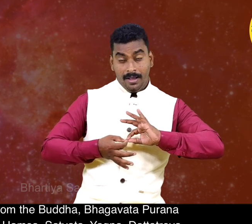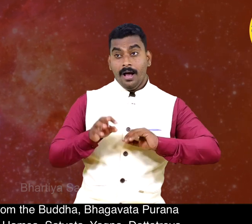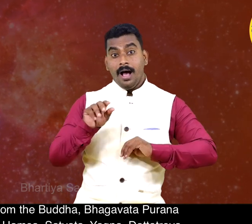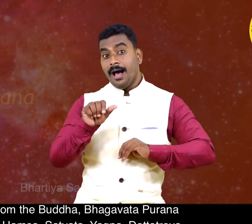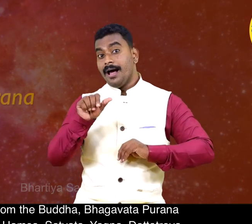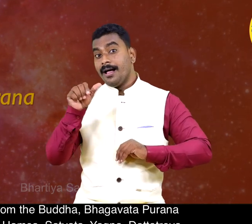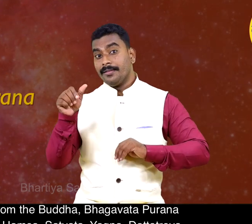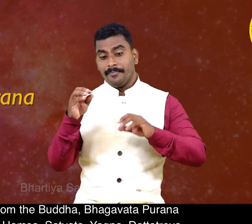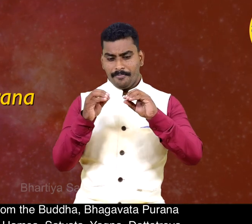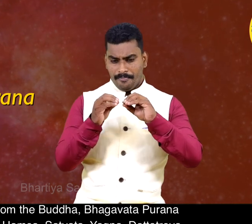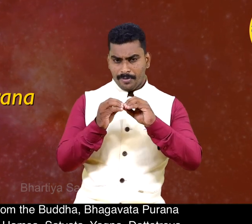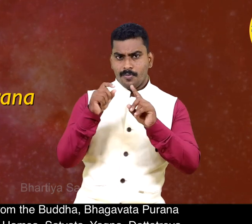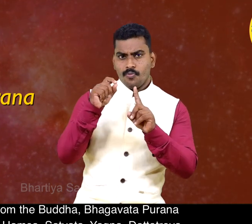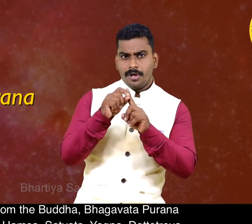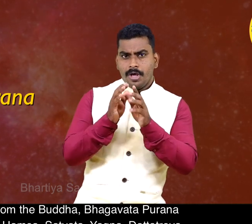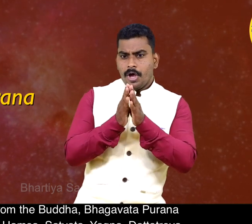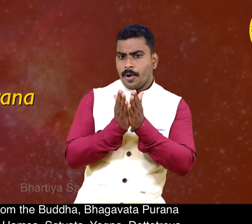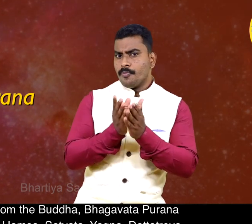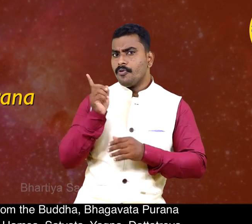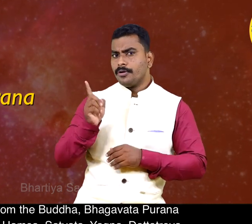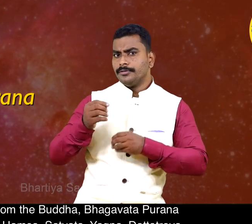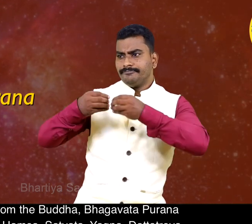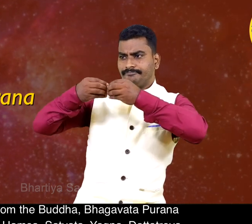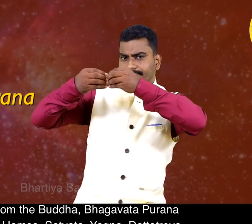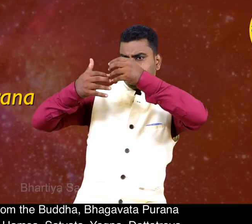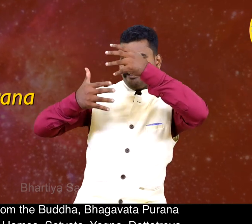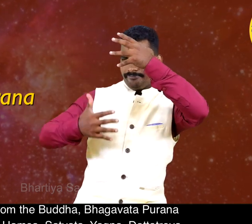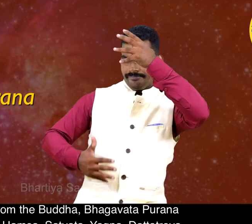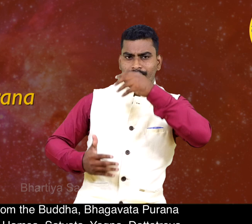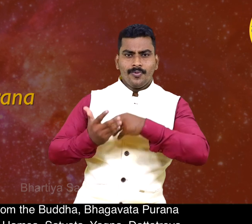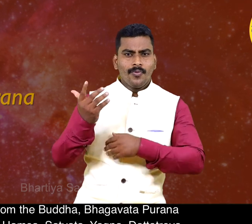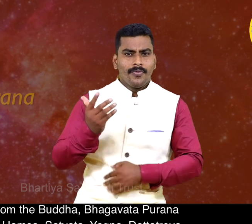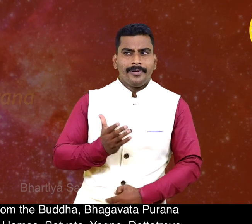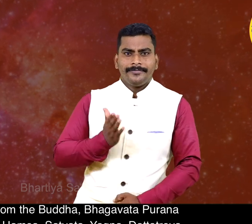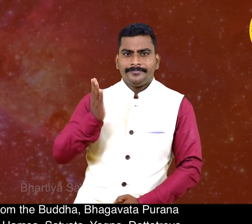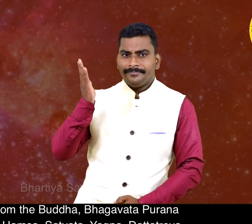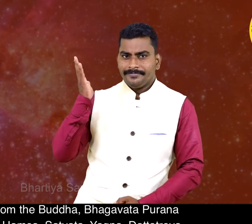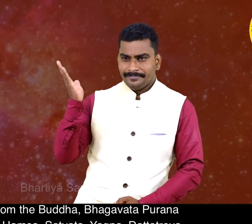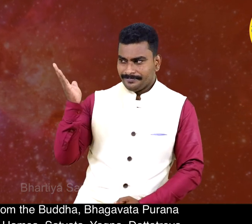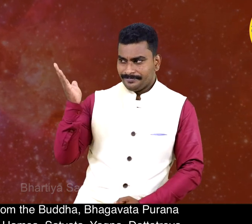Bhagavata Purana includes Hamsa, Satvata, Yajna,